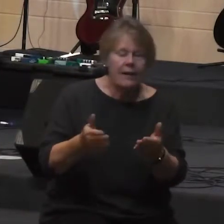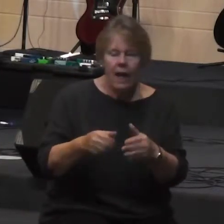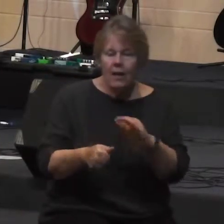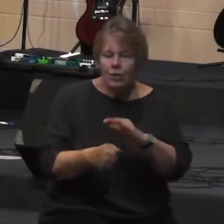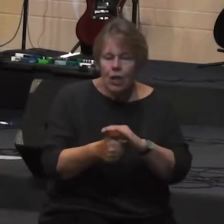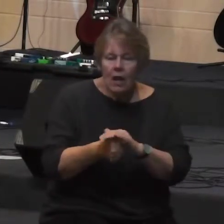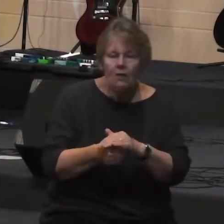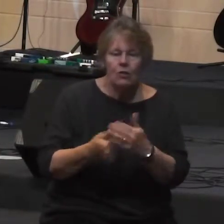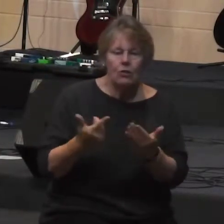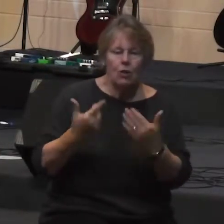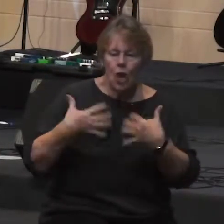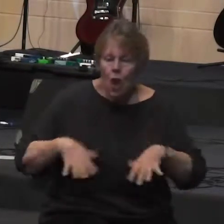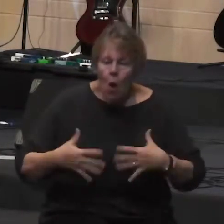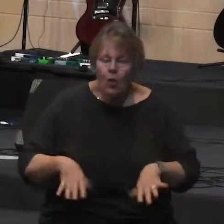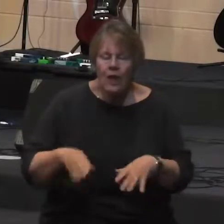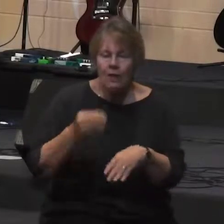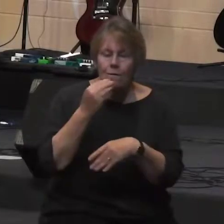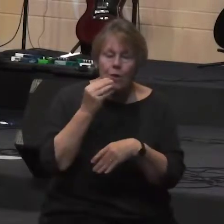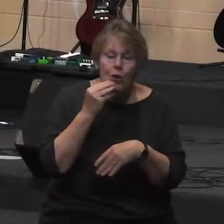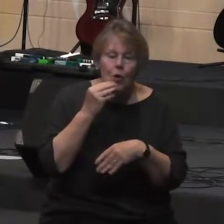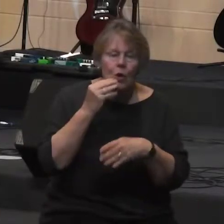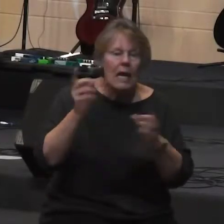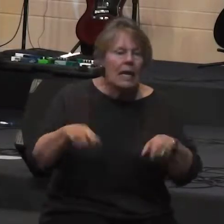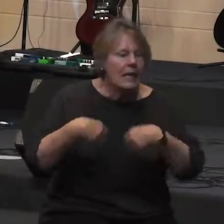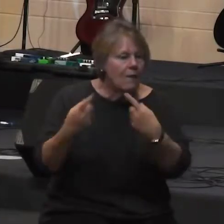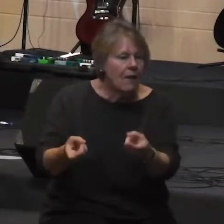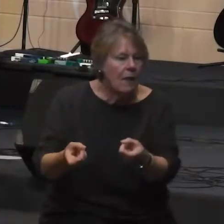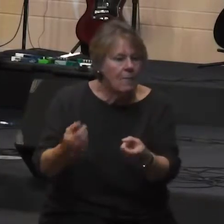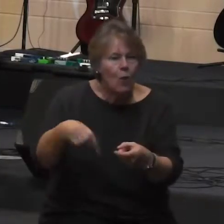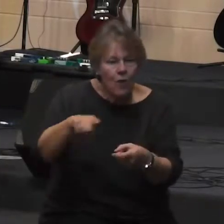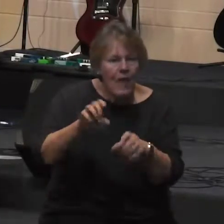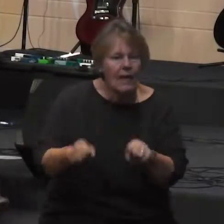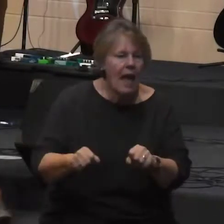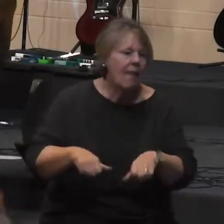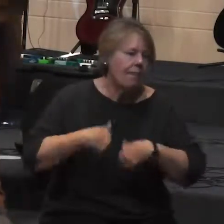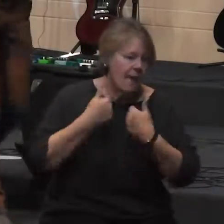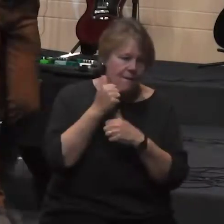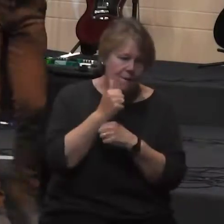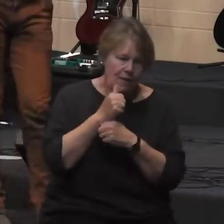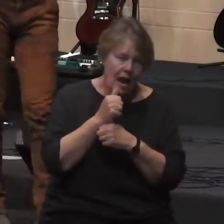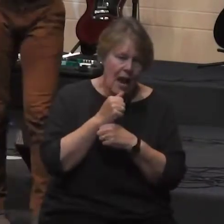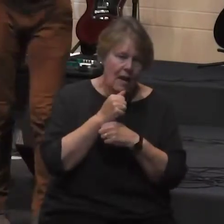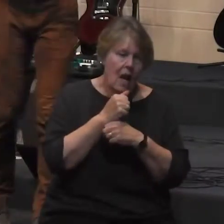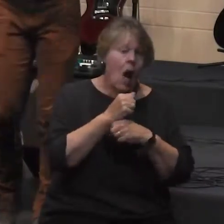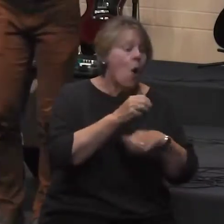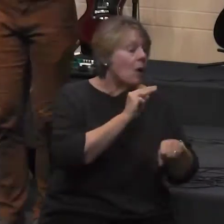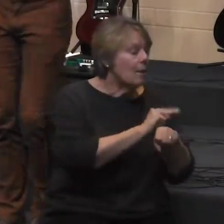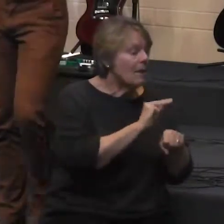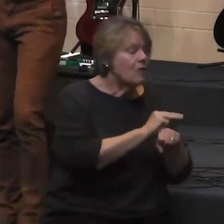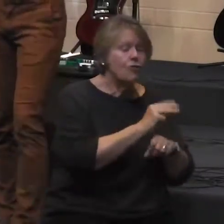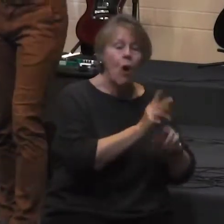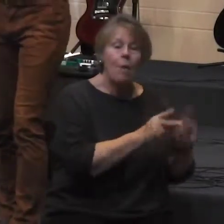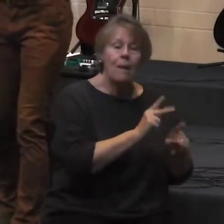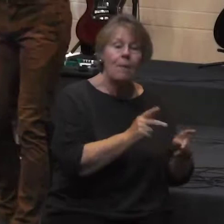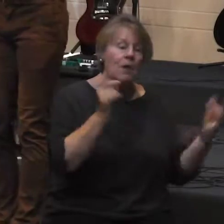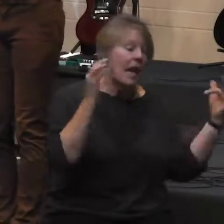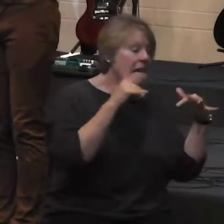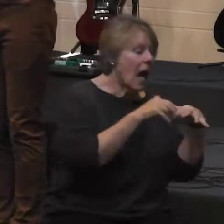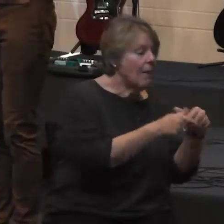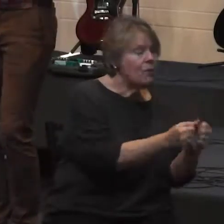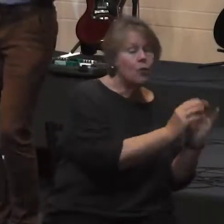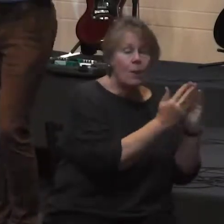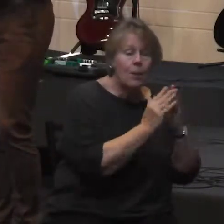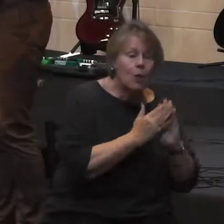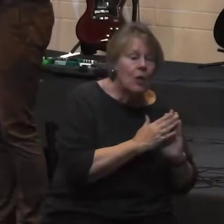finding what they need so they can survive day to day we do that by helping people come into community and relationships where this type of